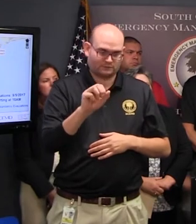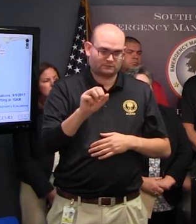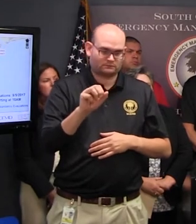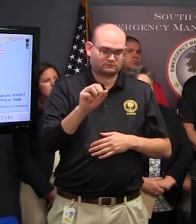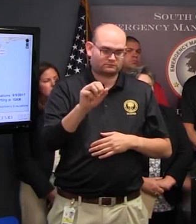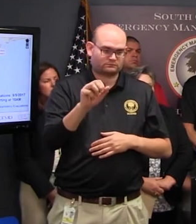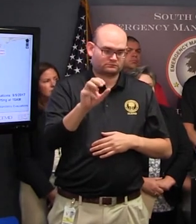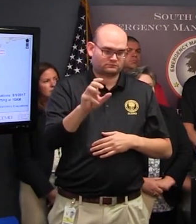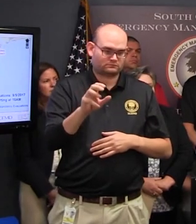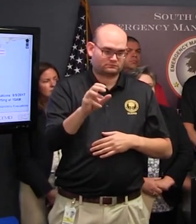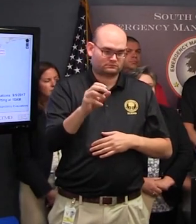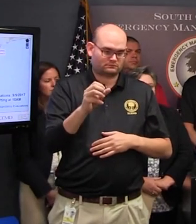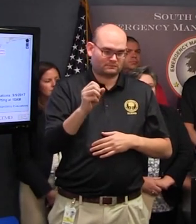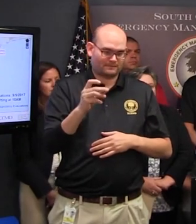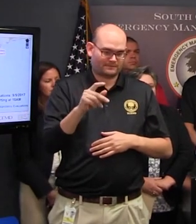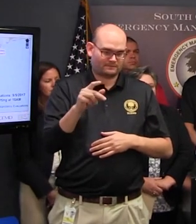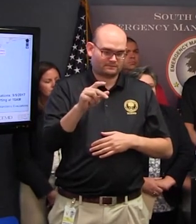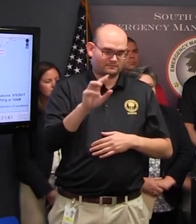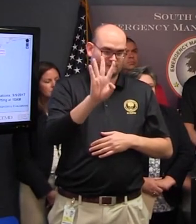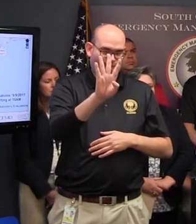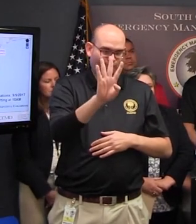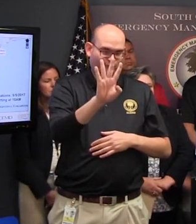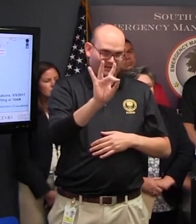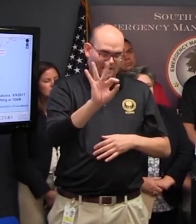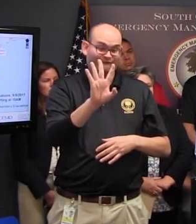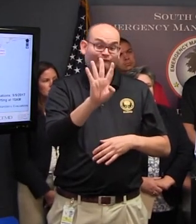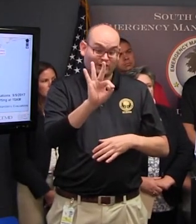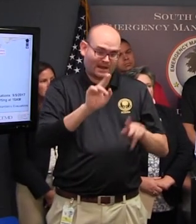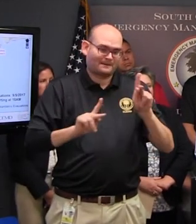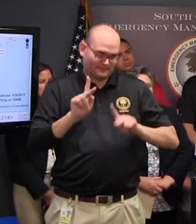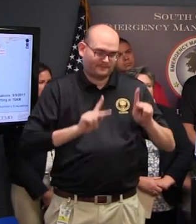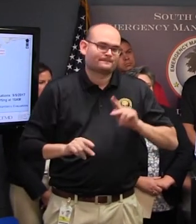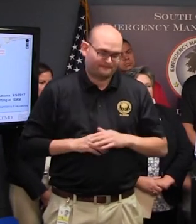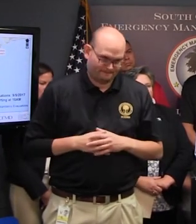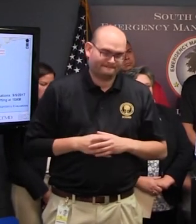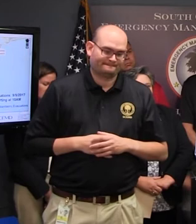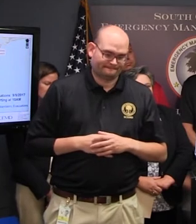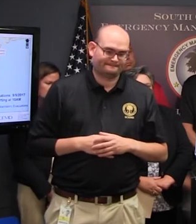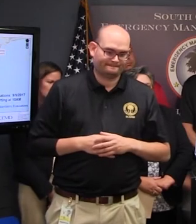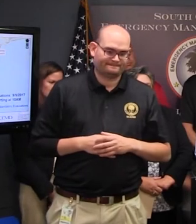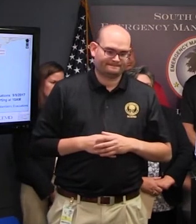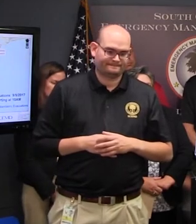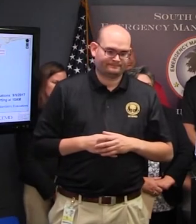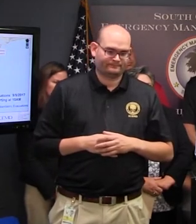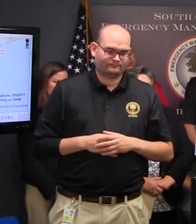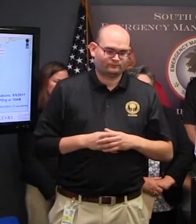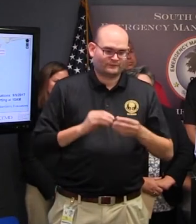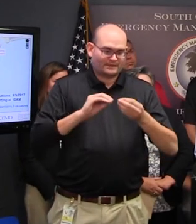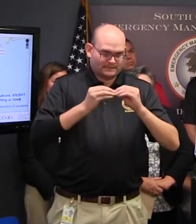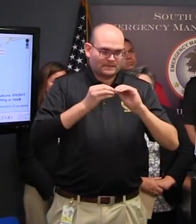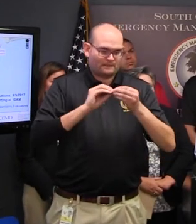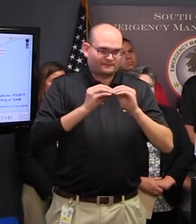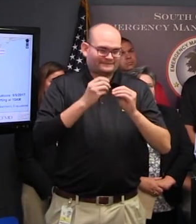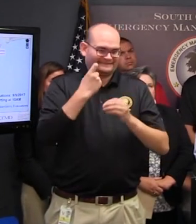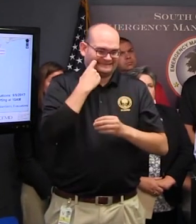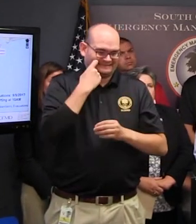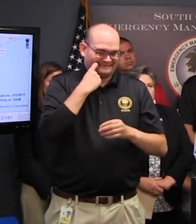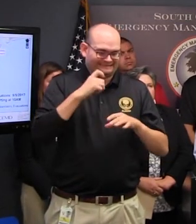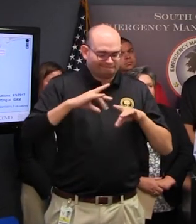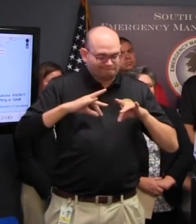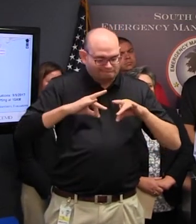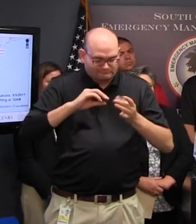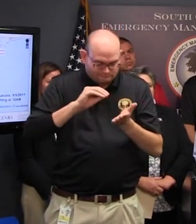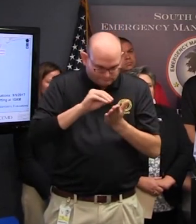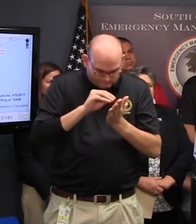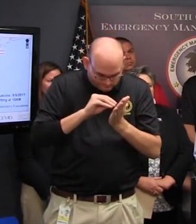people. As of right now and these are consistent with earlier numbers although we are we're moving down out